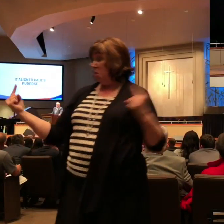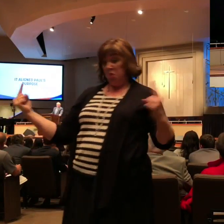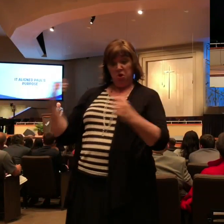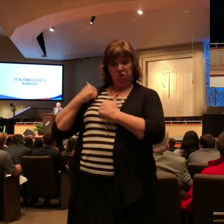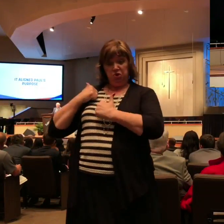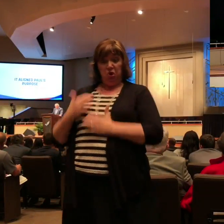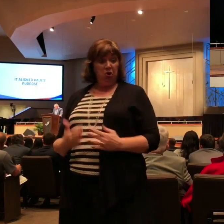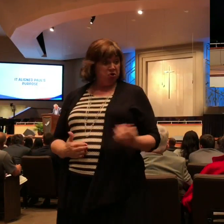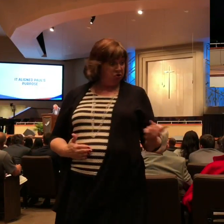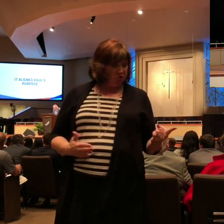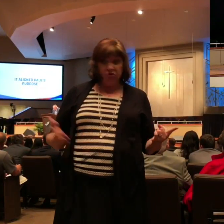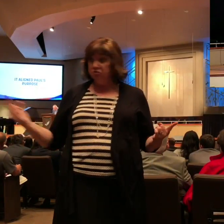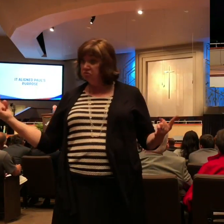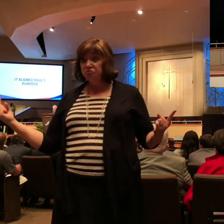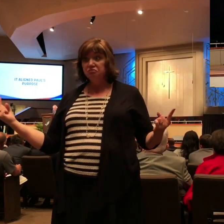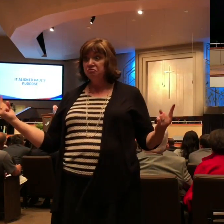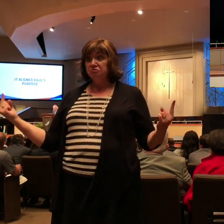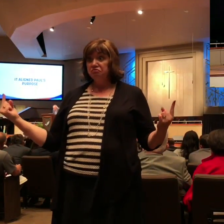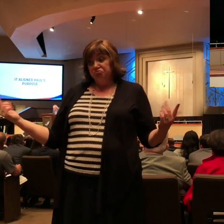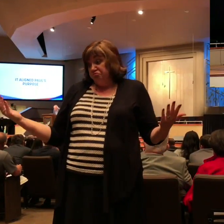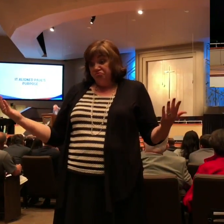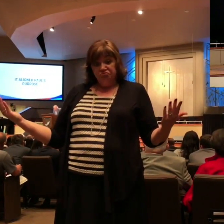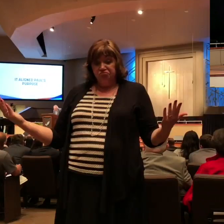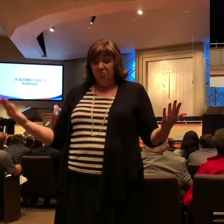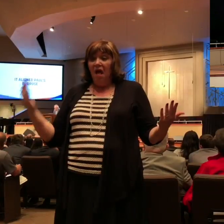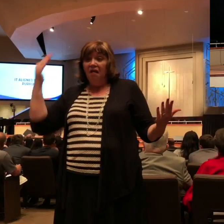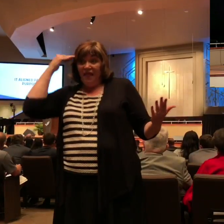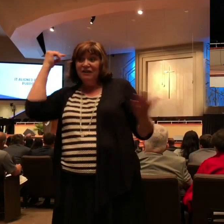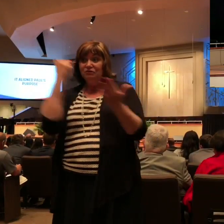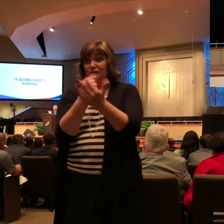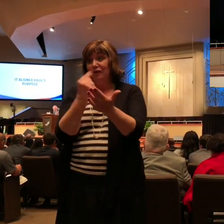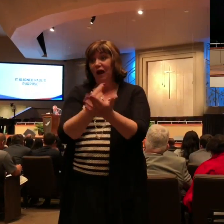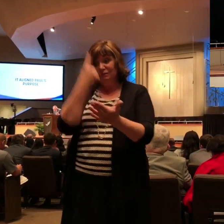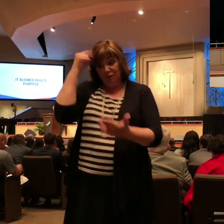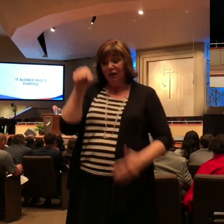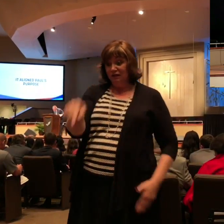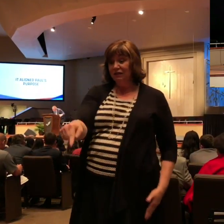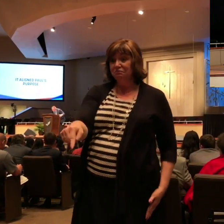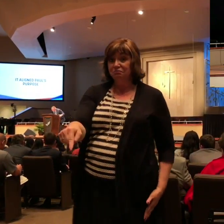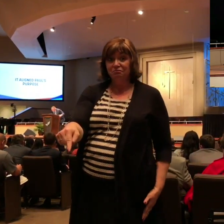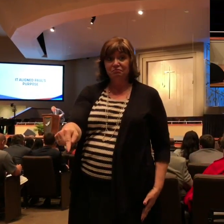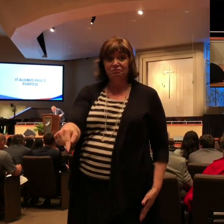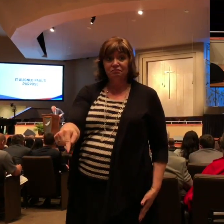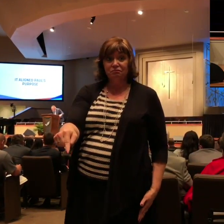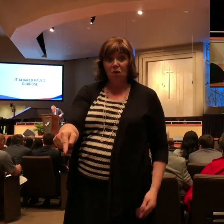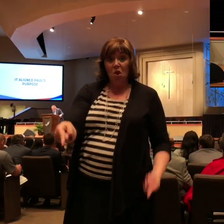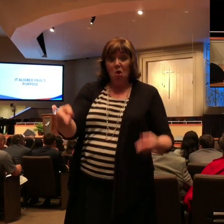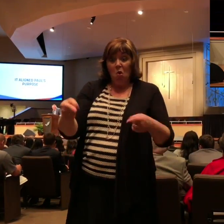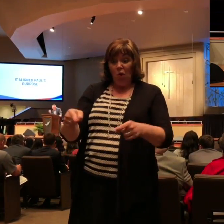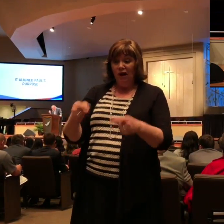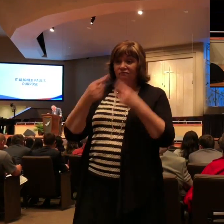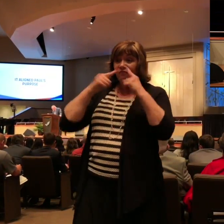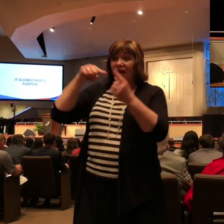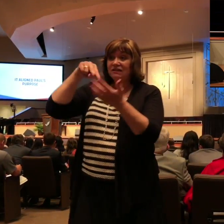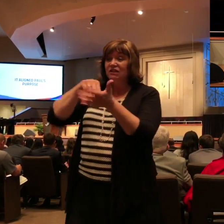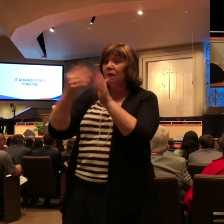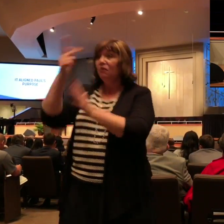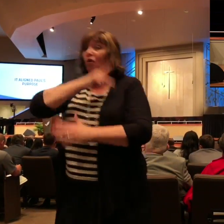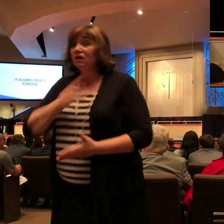he had a message all prepared for Nero no doubt the Bible says in Acts 4 31 and when they had prayed the place was shaken and they were assembled together